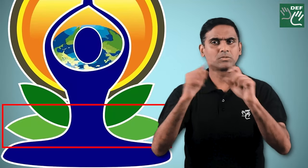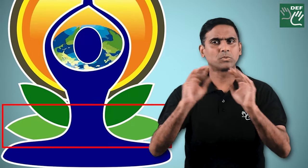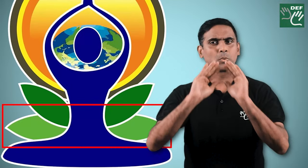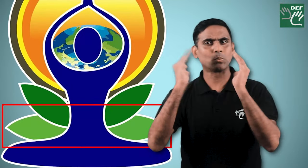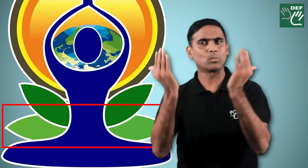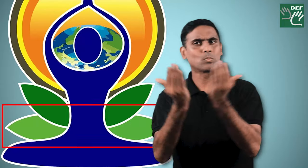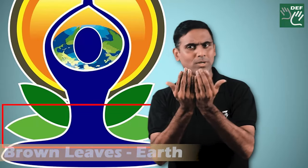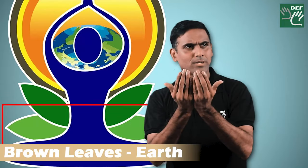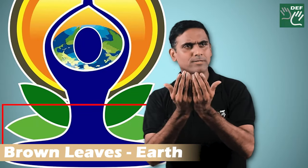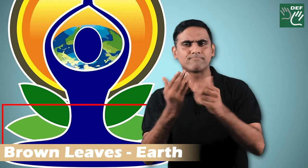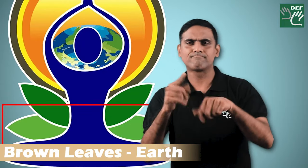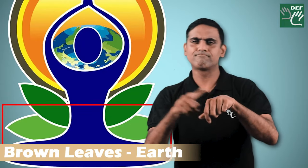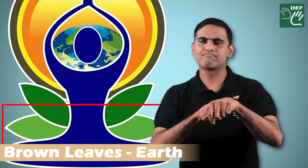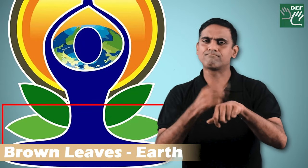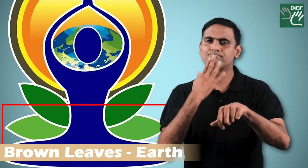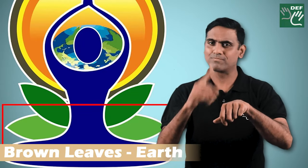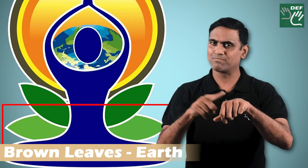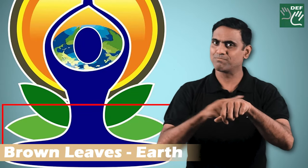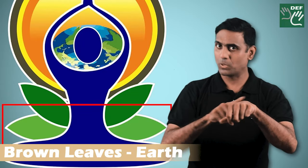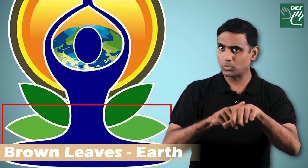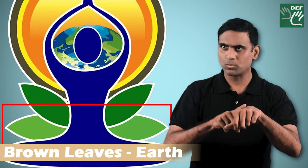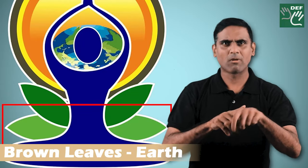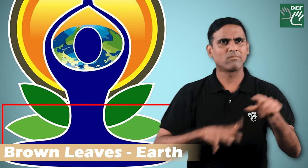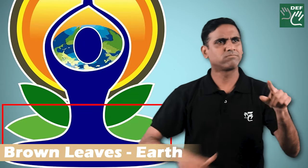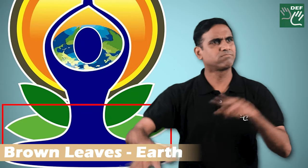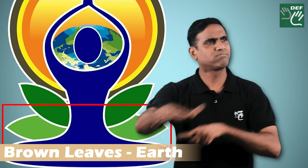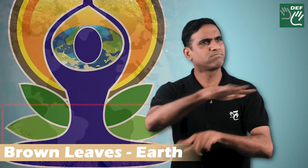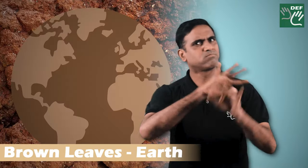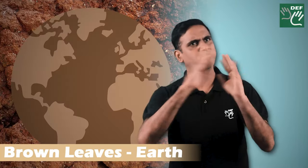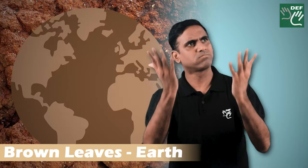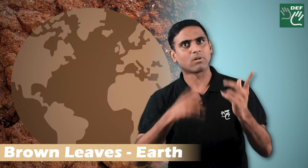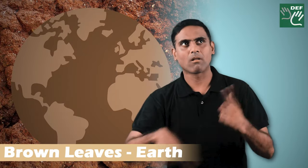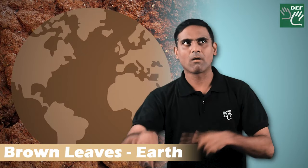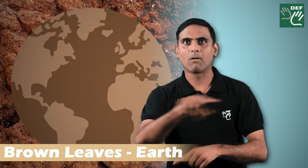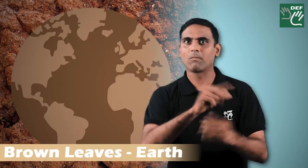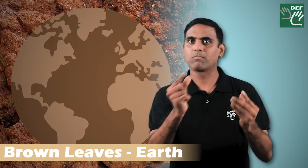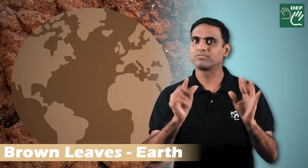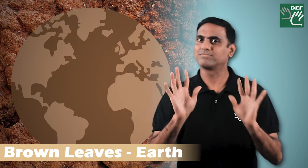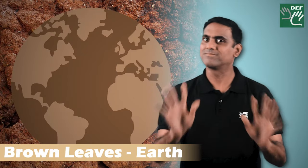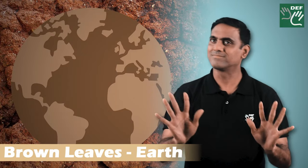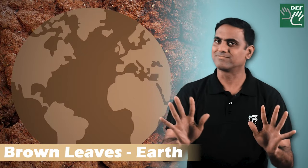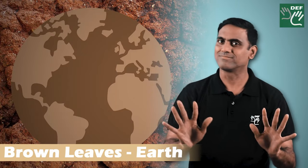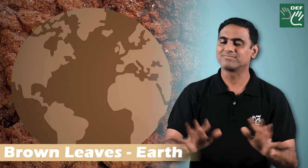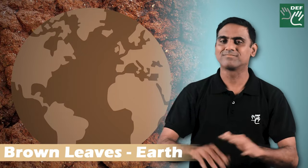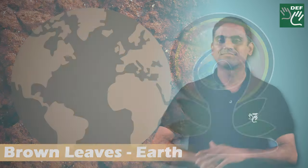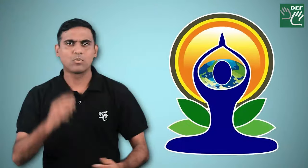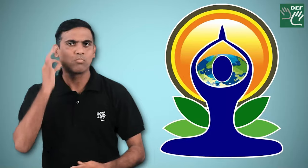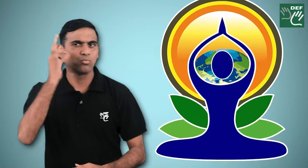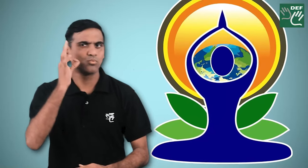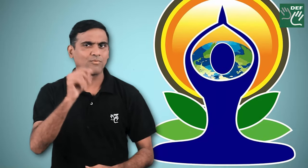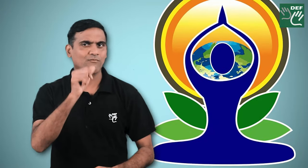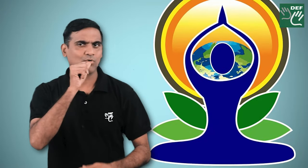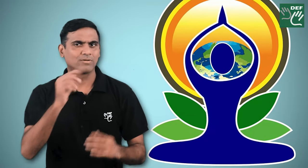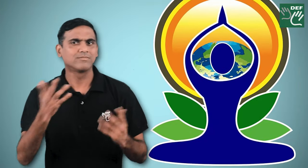brown leaves brown leaves denotes the earth blue human art